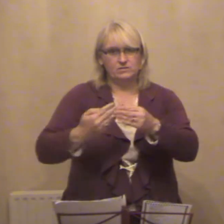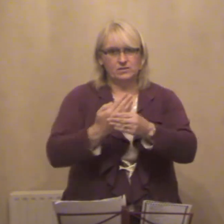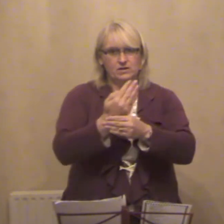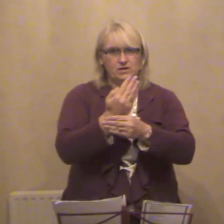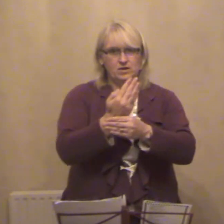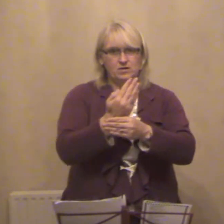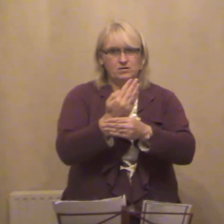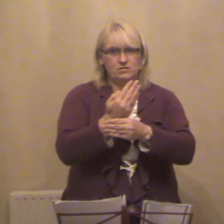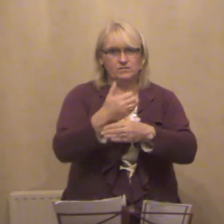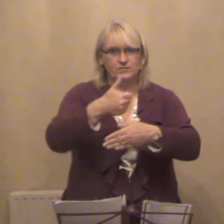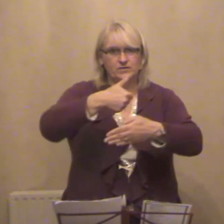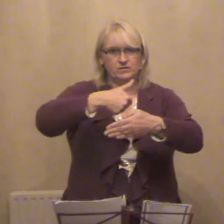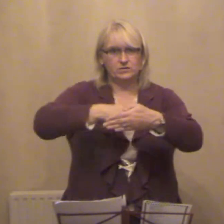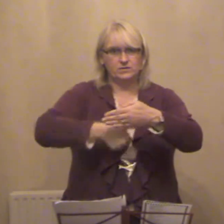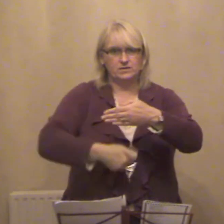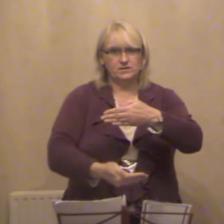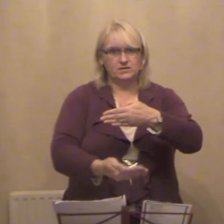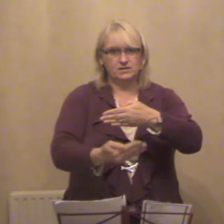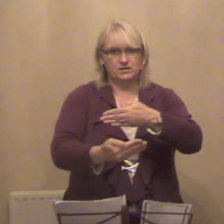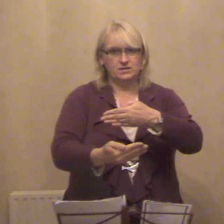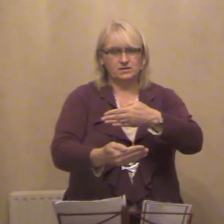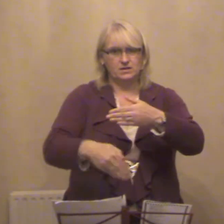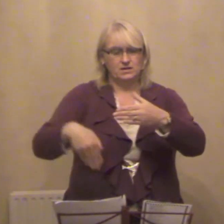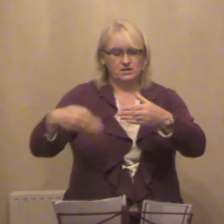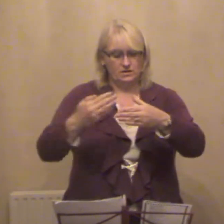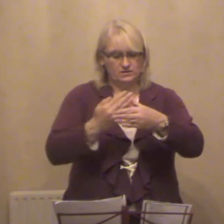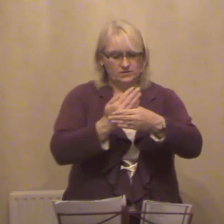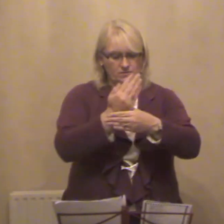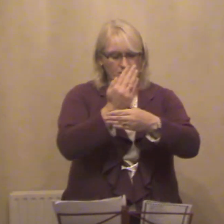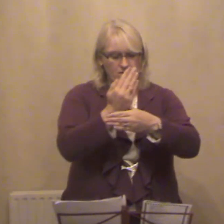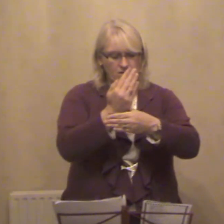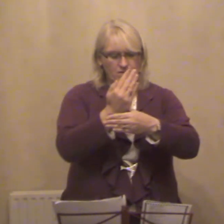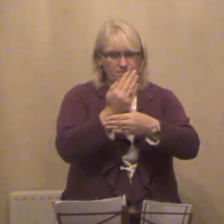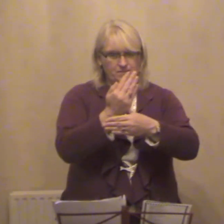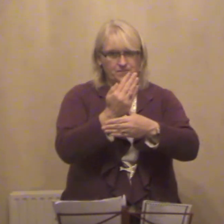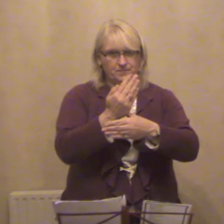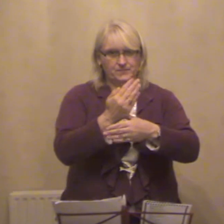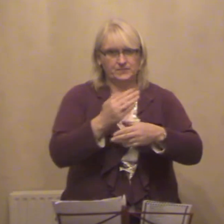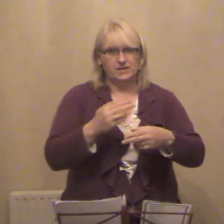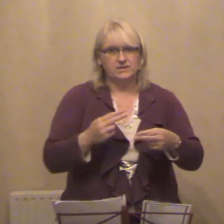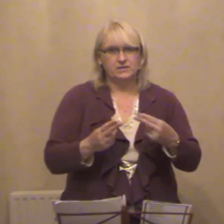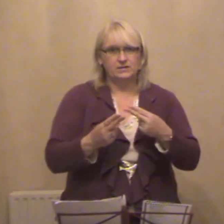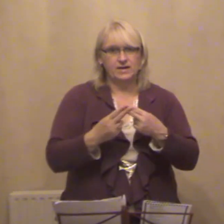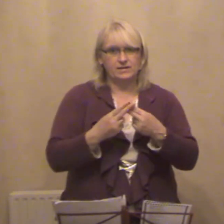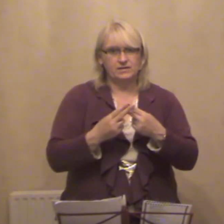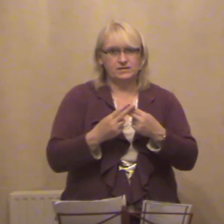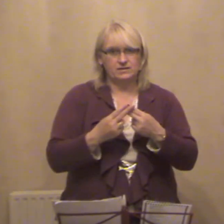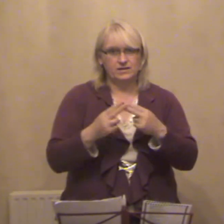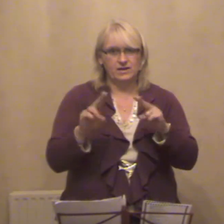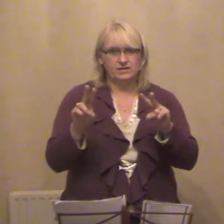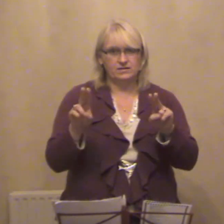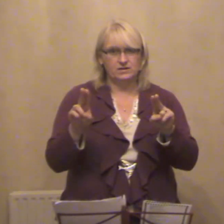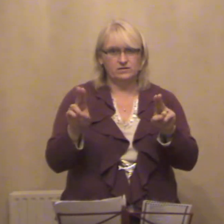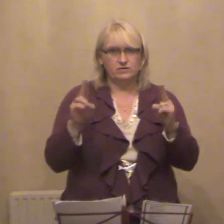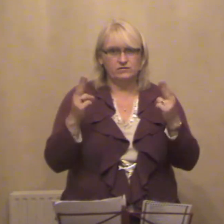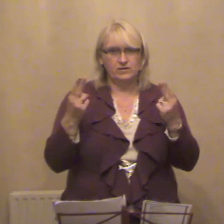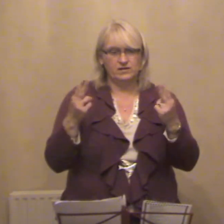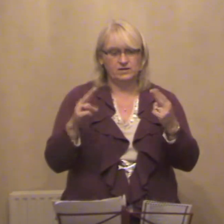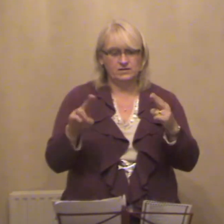something new, it's always the start of something new. So, gathered together, so two fingers